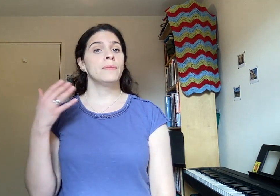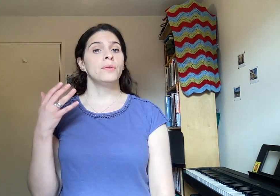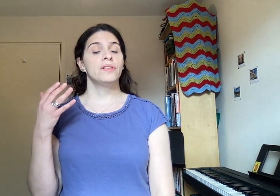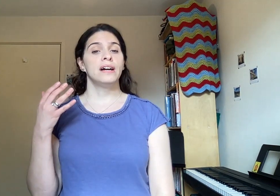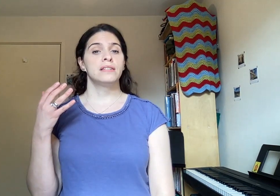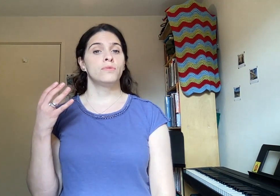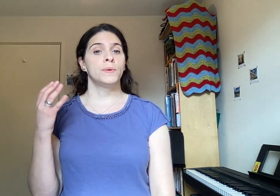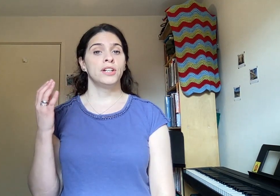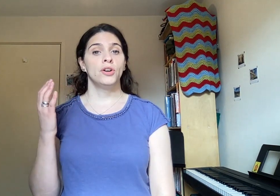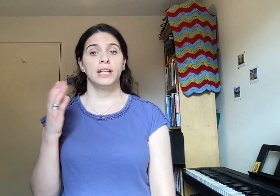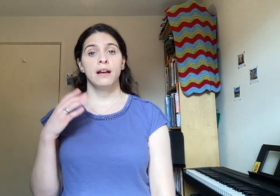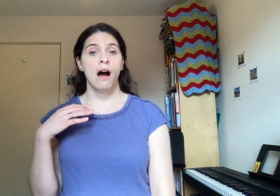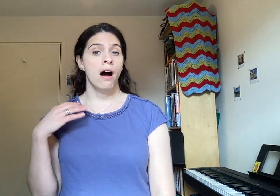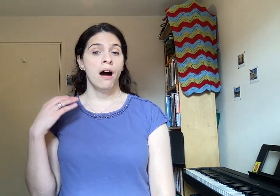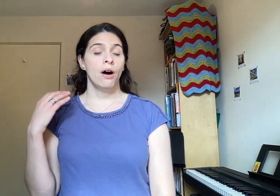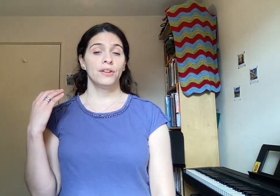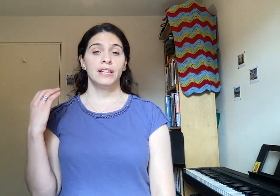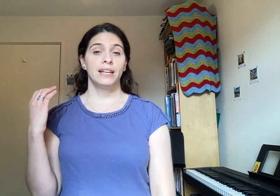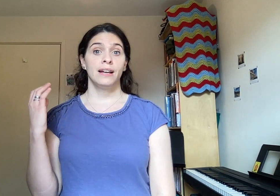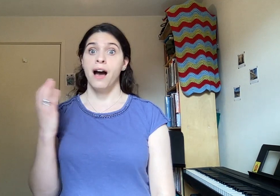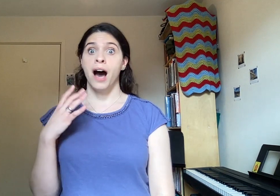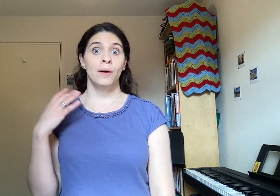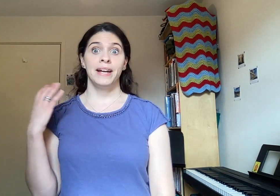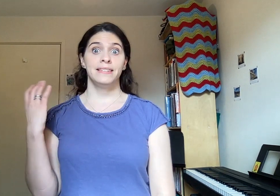mouth as if we were yawning or thinking, how amazing!